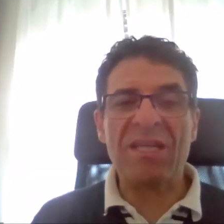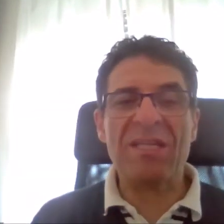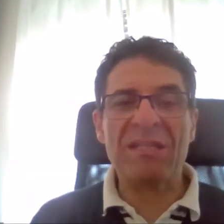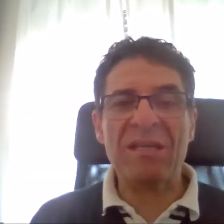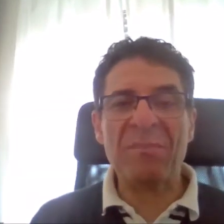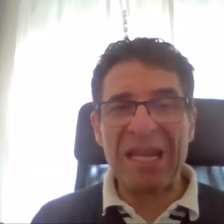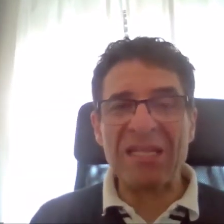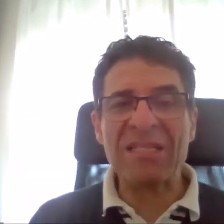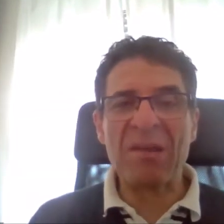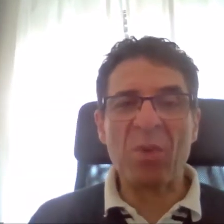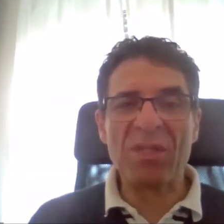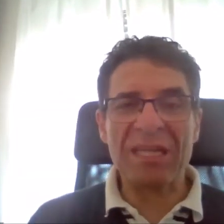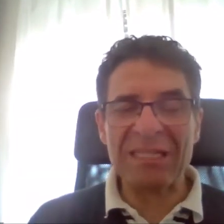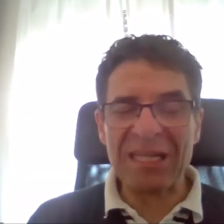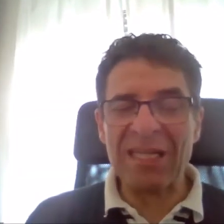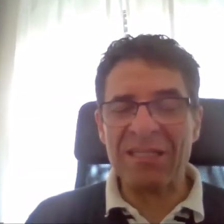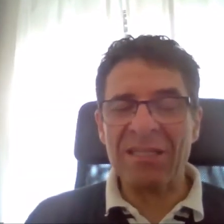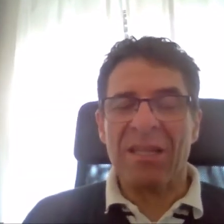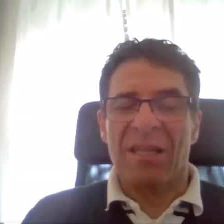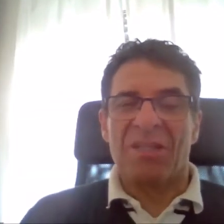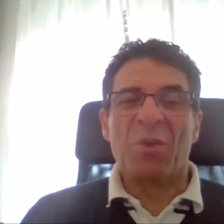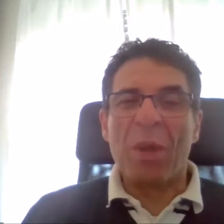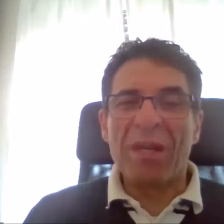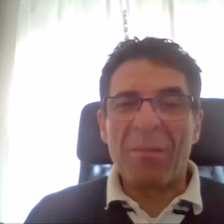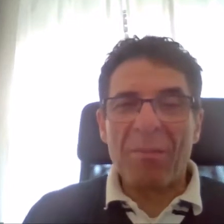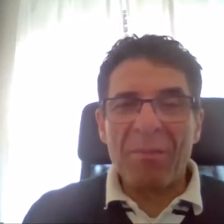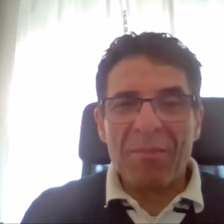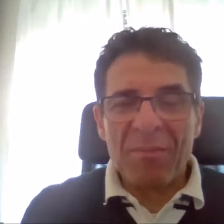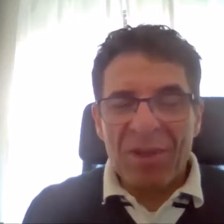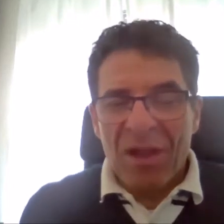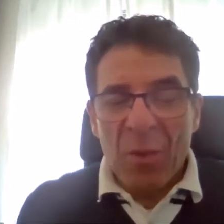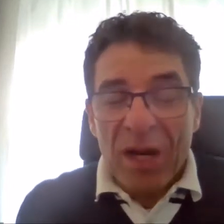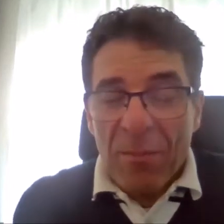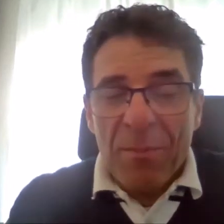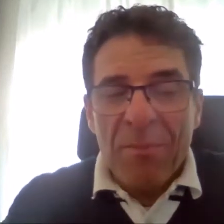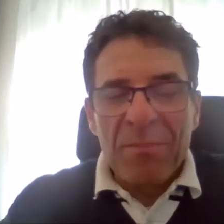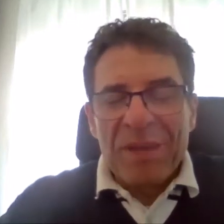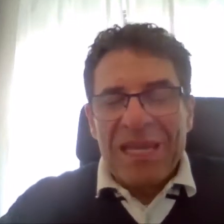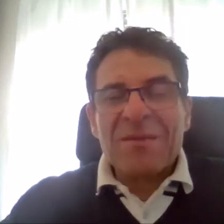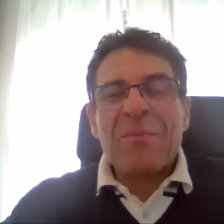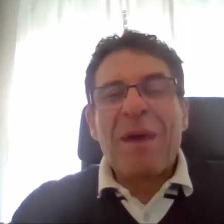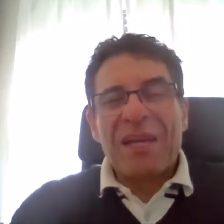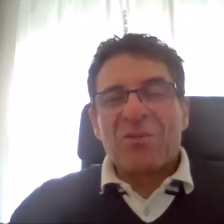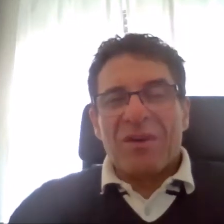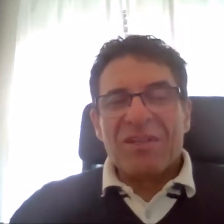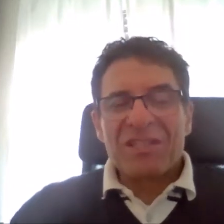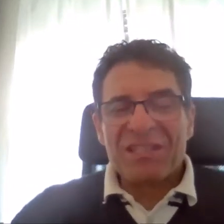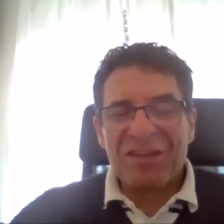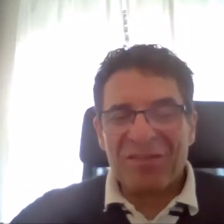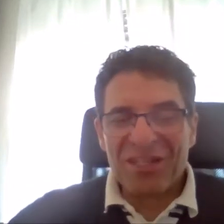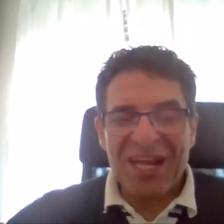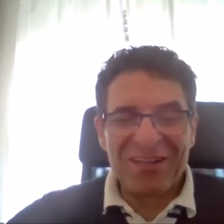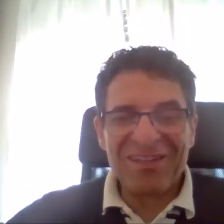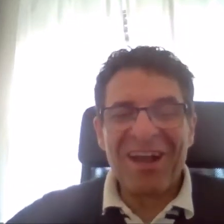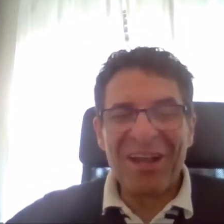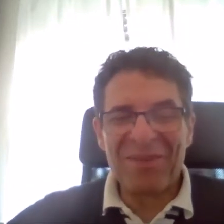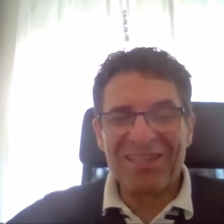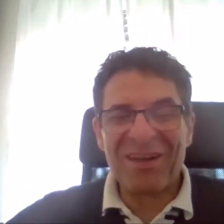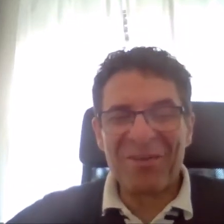it means and what it is. So welcome, Bede, back to our TV channel. Hi, Bede, how